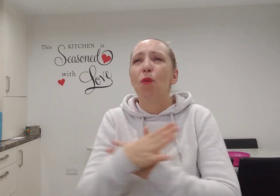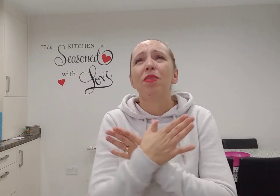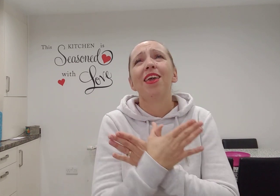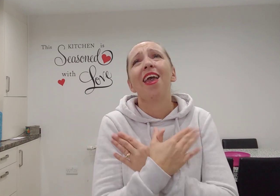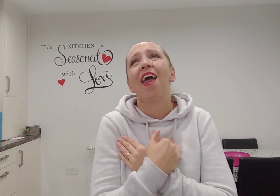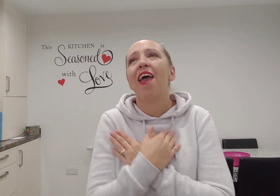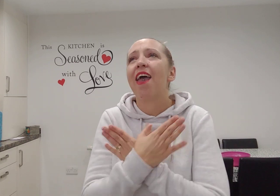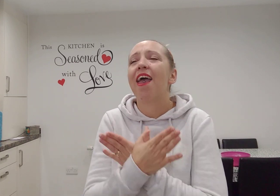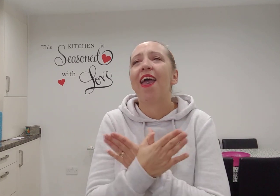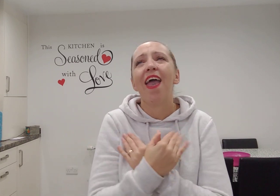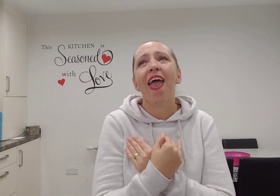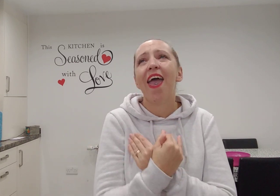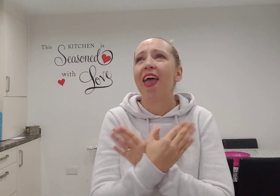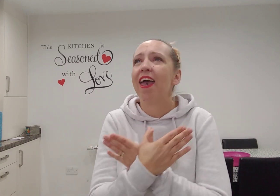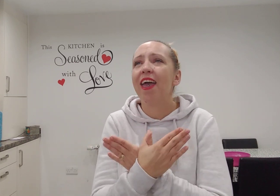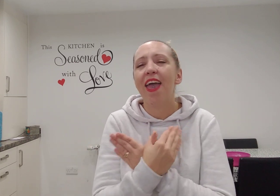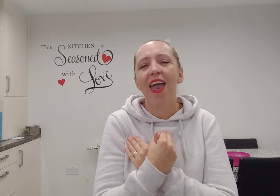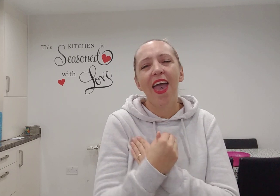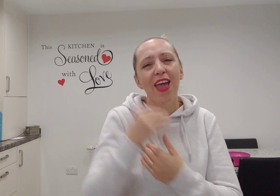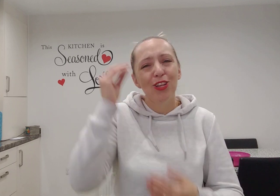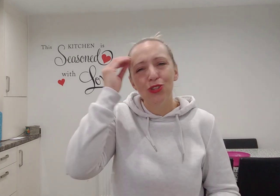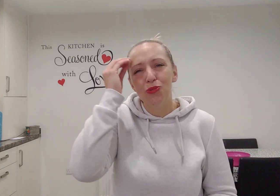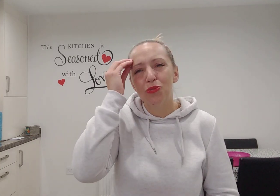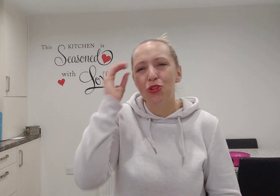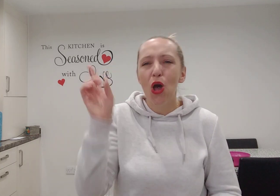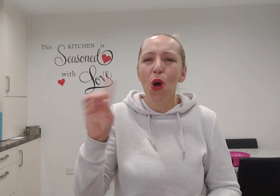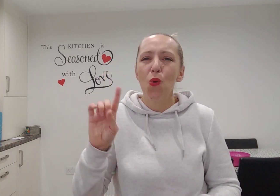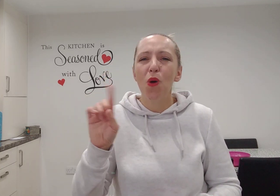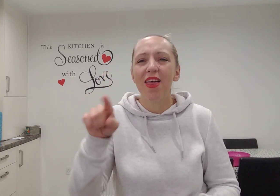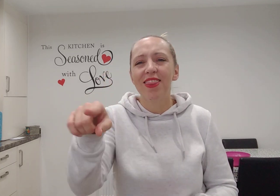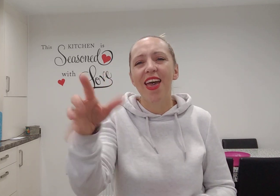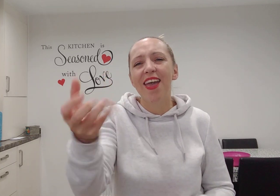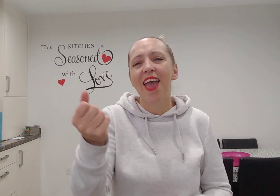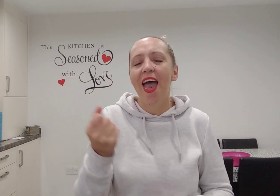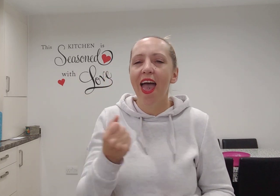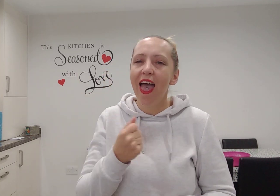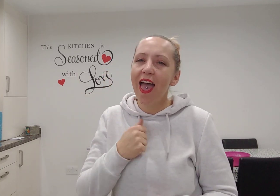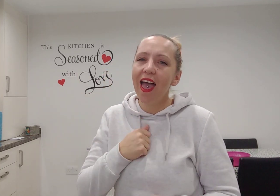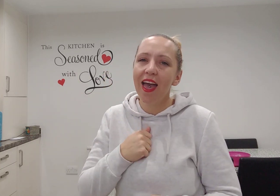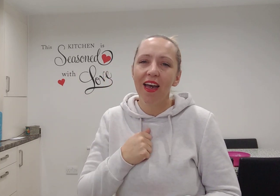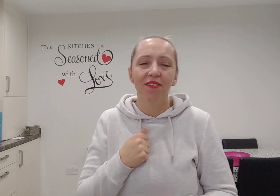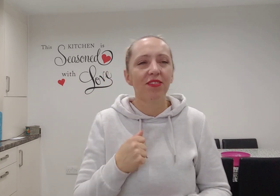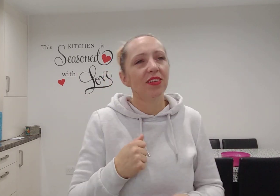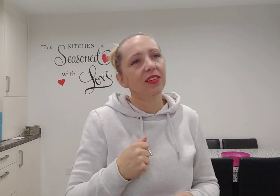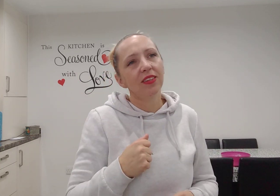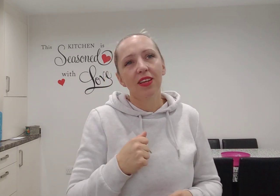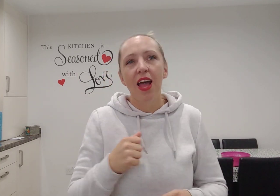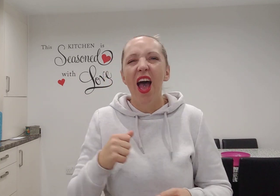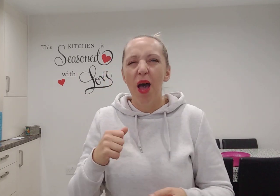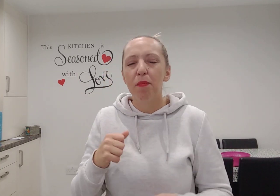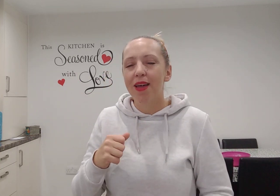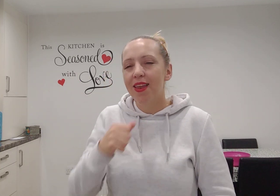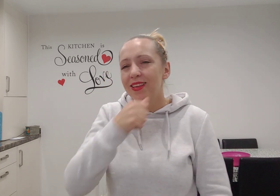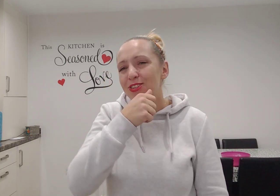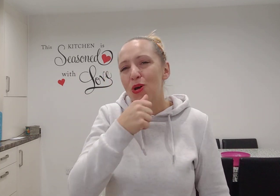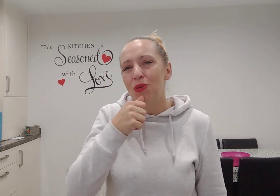hope you're dancing dancing in know what they hate I'll put it so